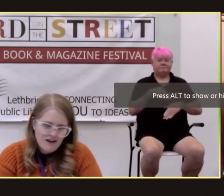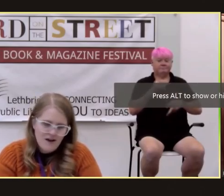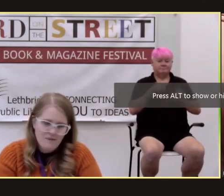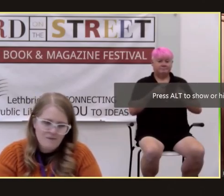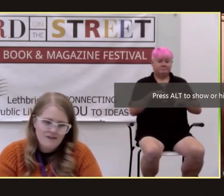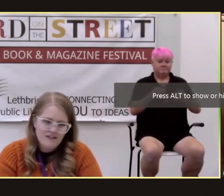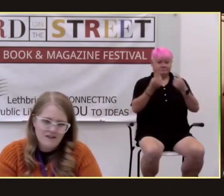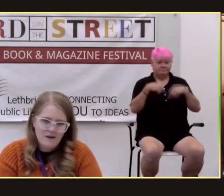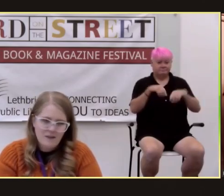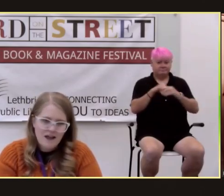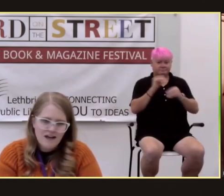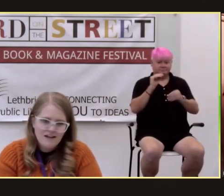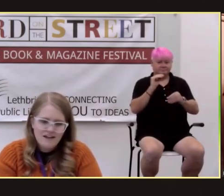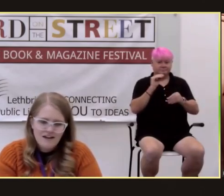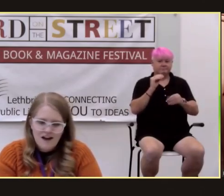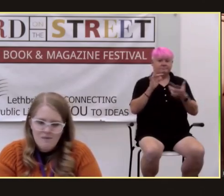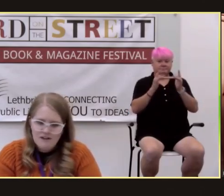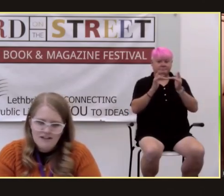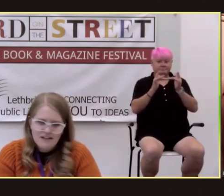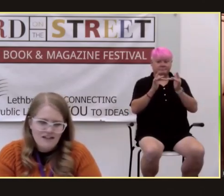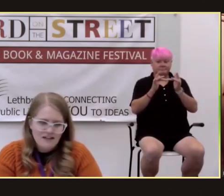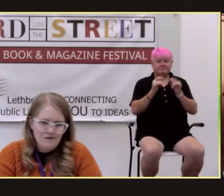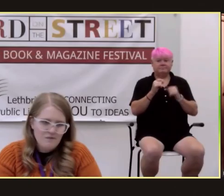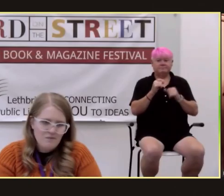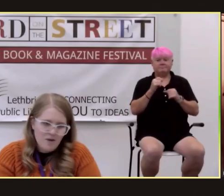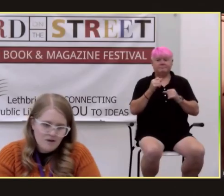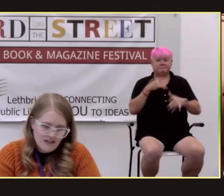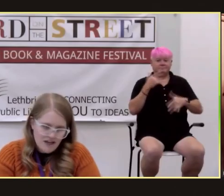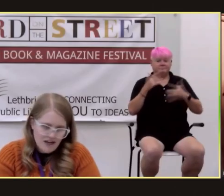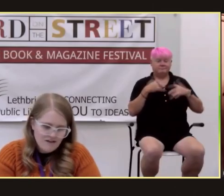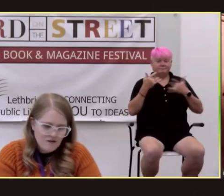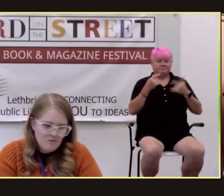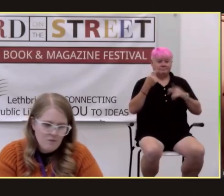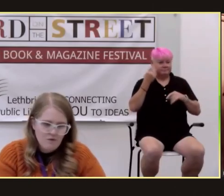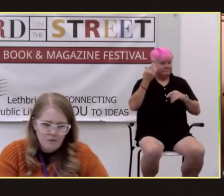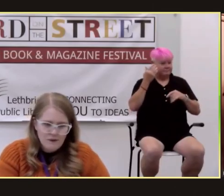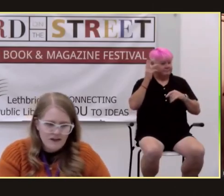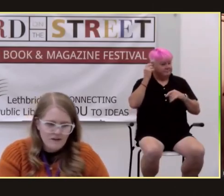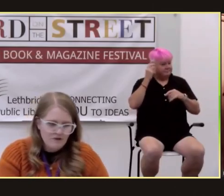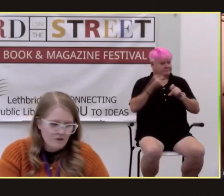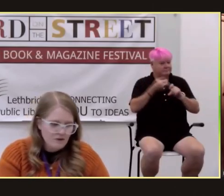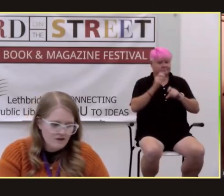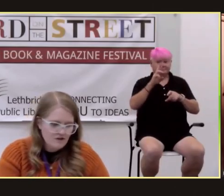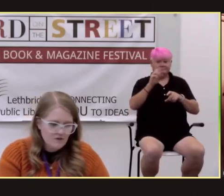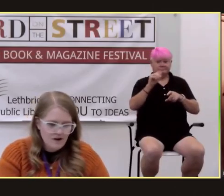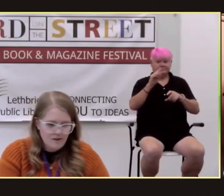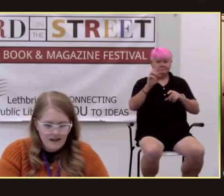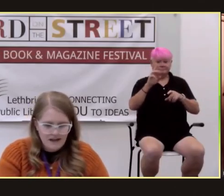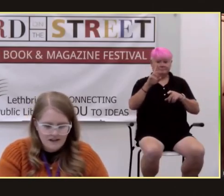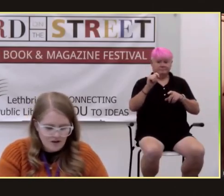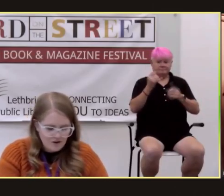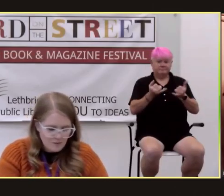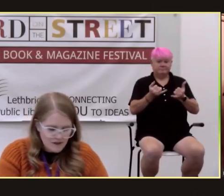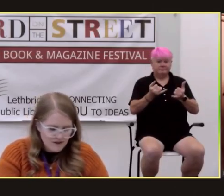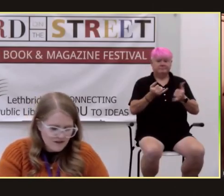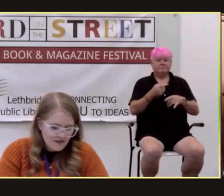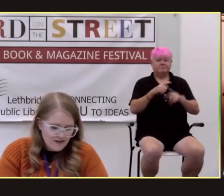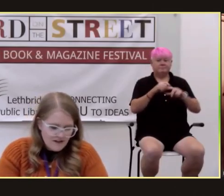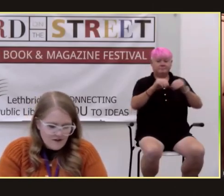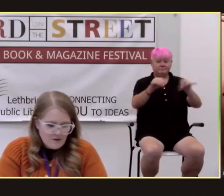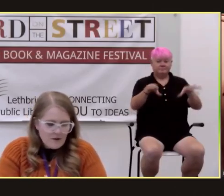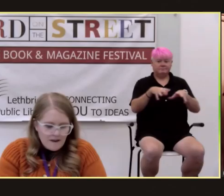um to listen online i'm really excited to hear from robert today so before we begin i'm just going to do a land acknowledgement